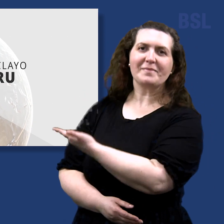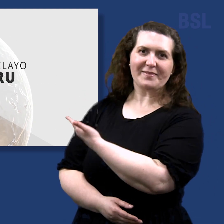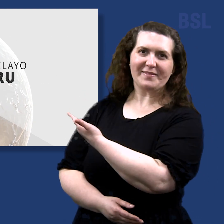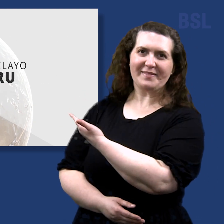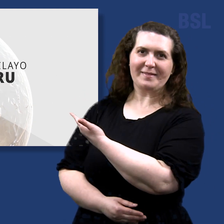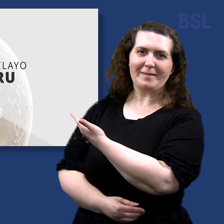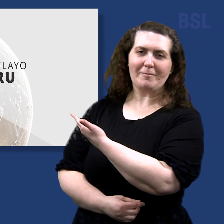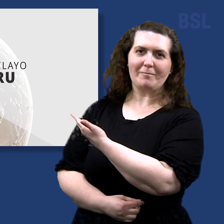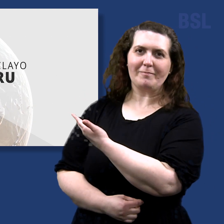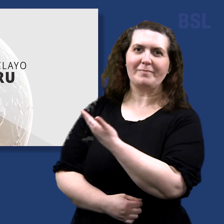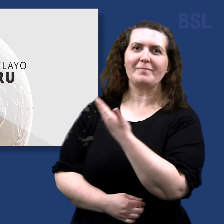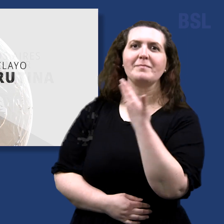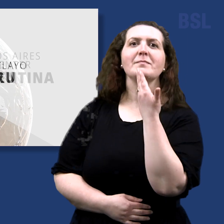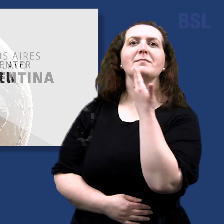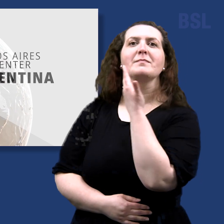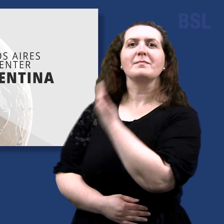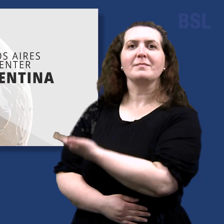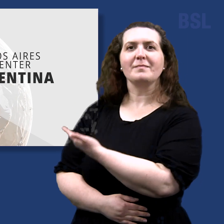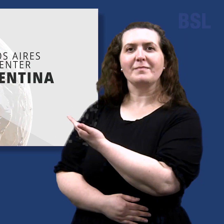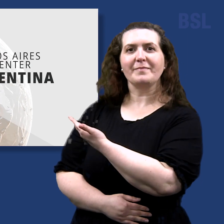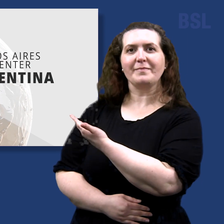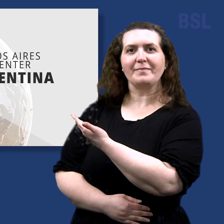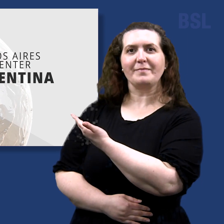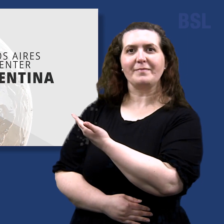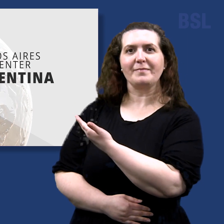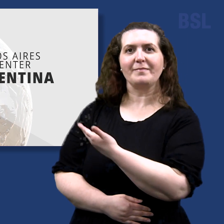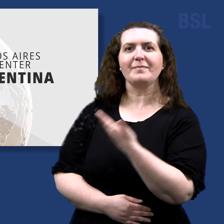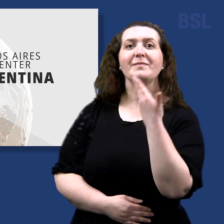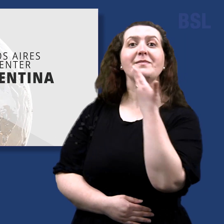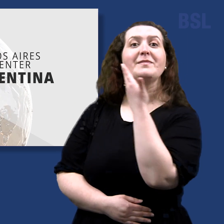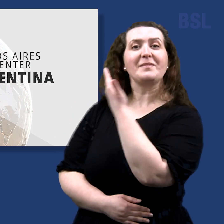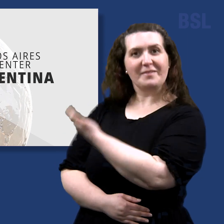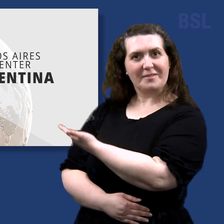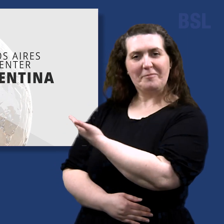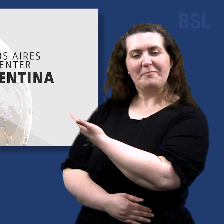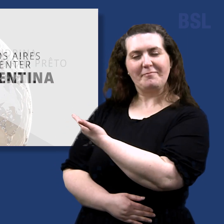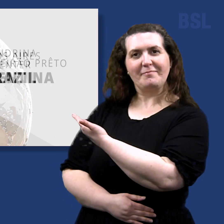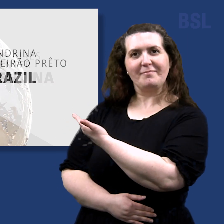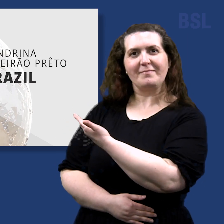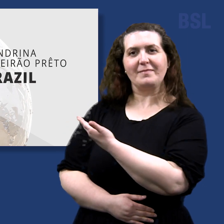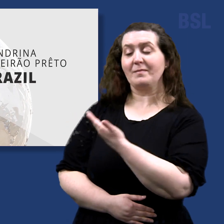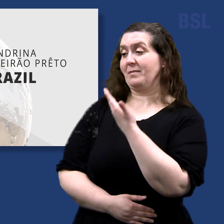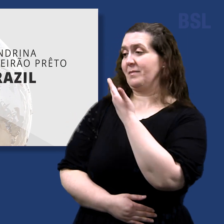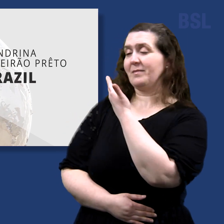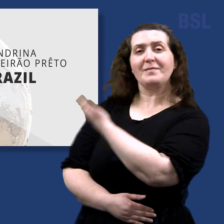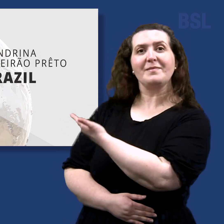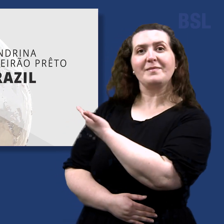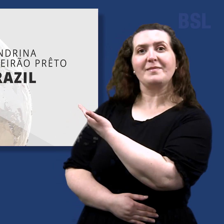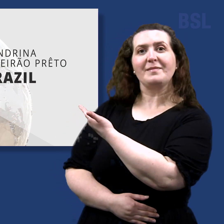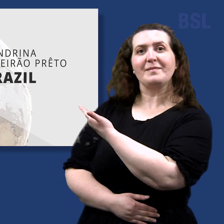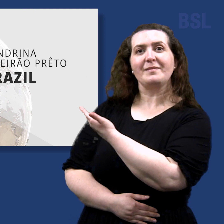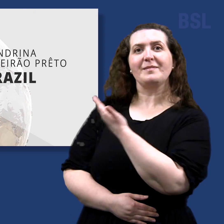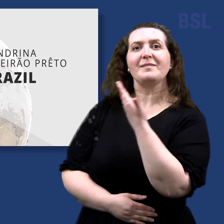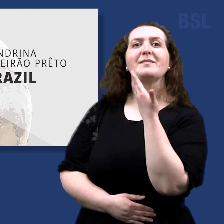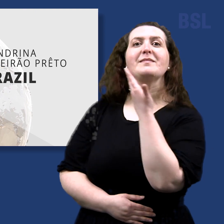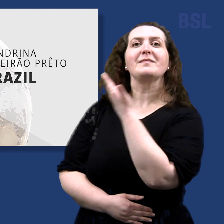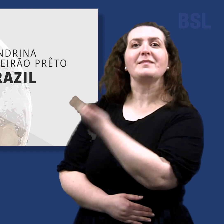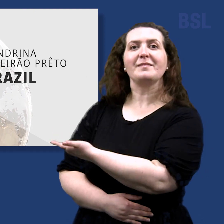Chiclayo, Peru, Buenos Aires, City Center, Argentina, Londrina, and Ribado Preto, Brazil,